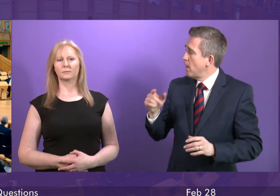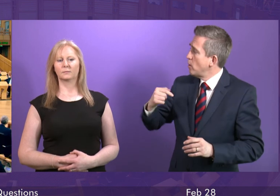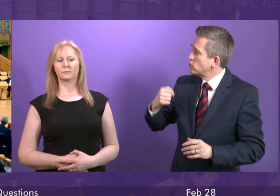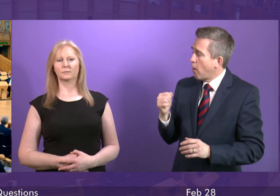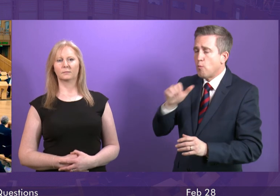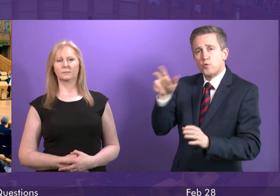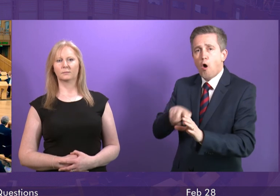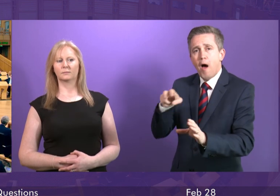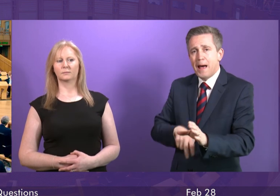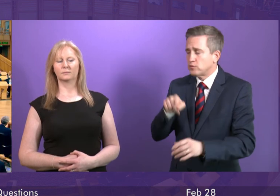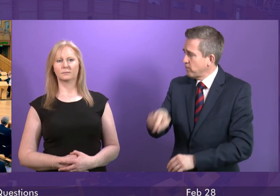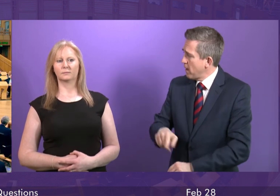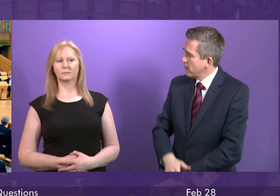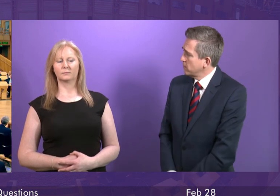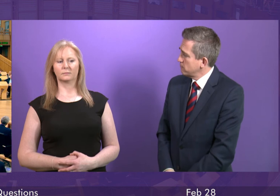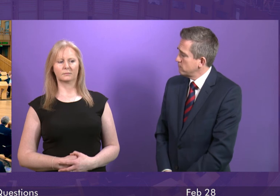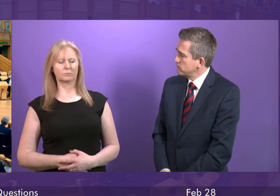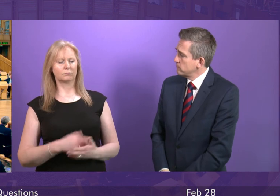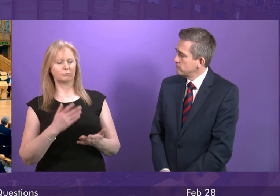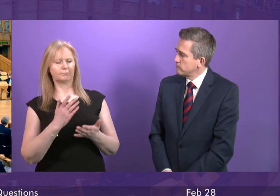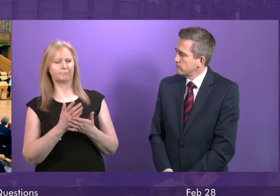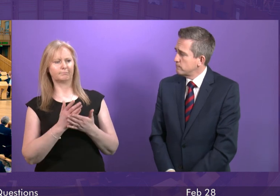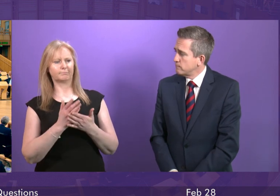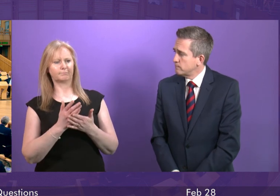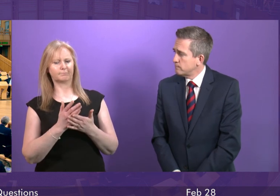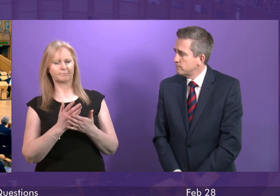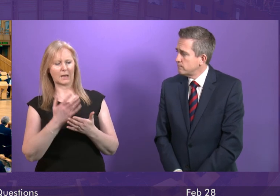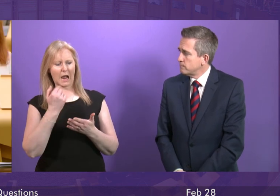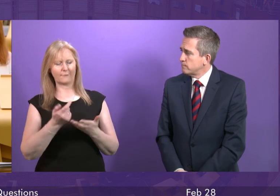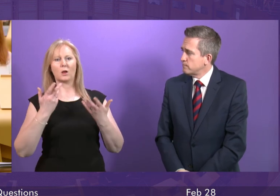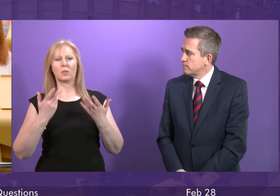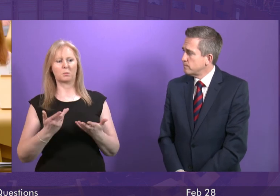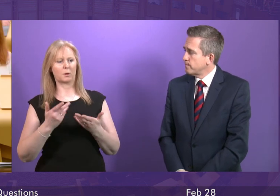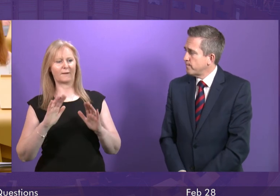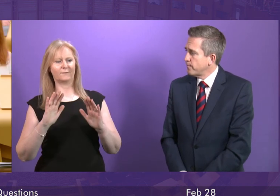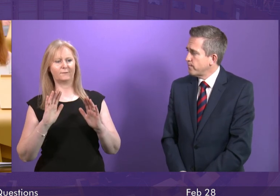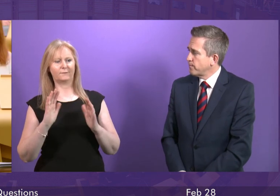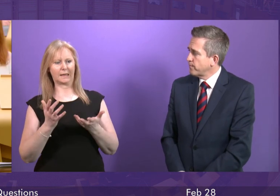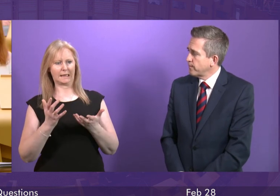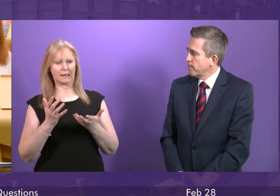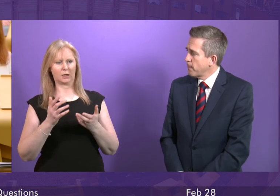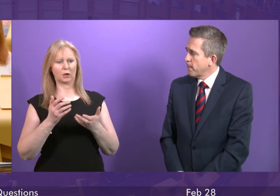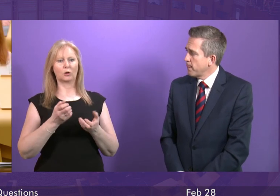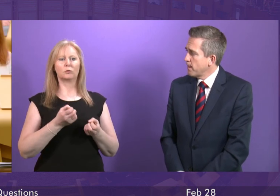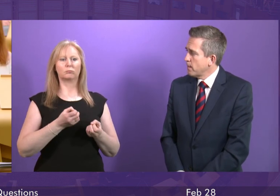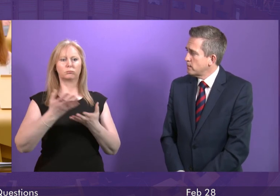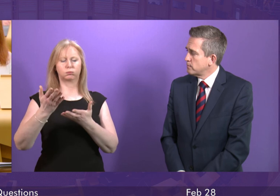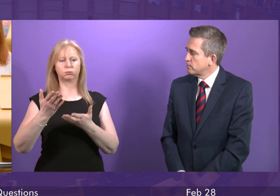First Minister. Well, firstly, there is currently no transport of livestock from Scotland to continental Europe